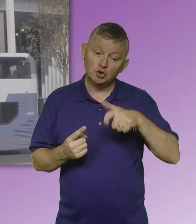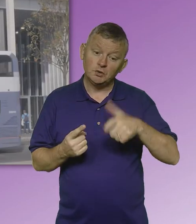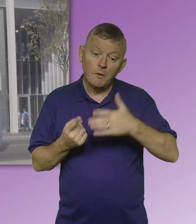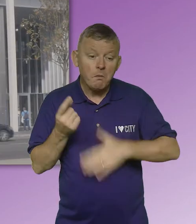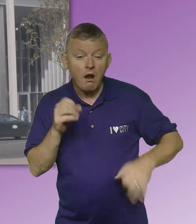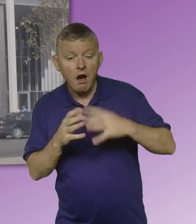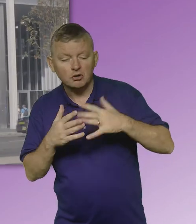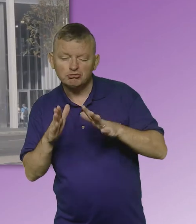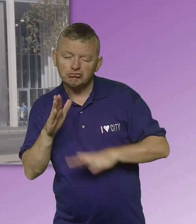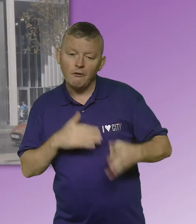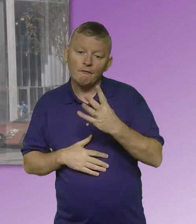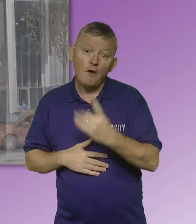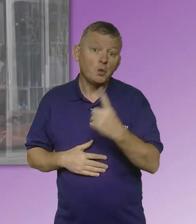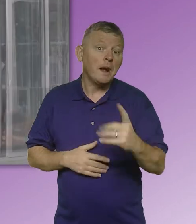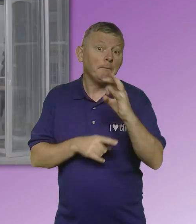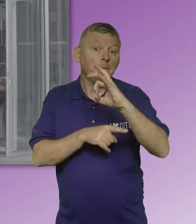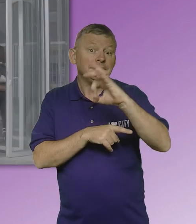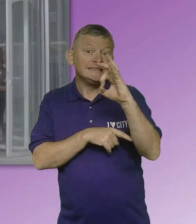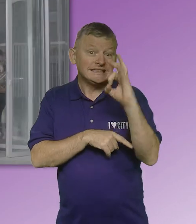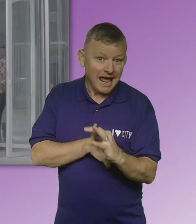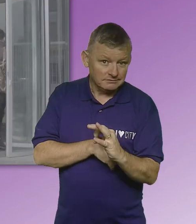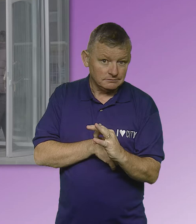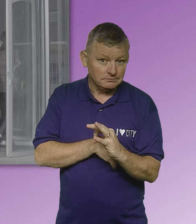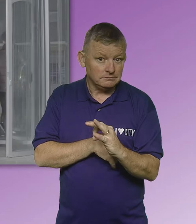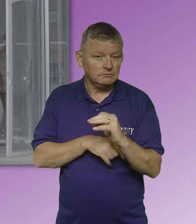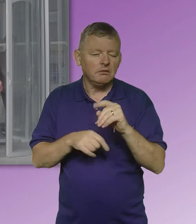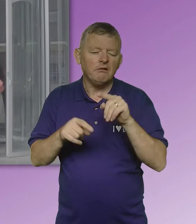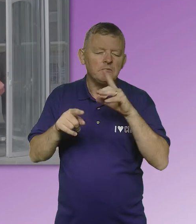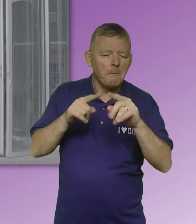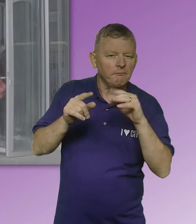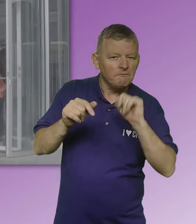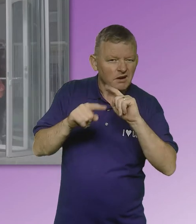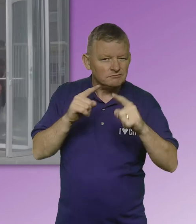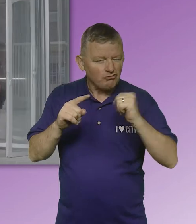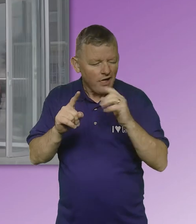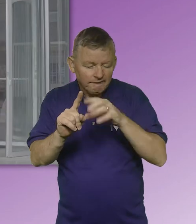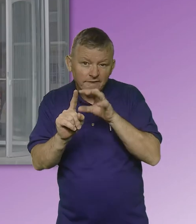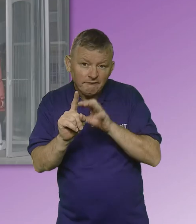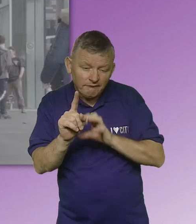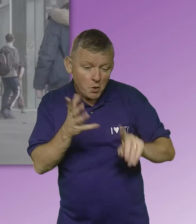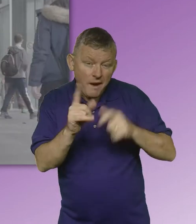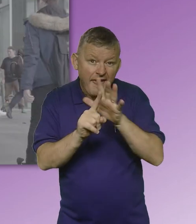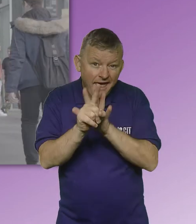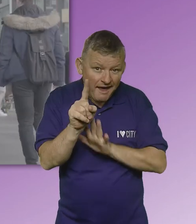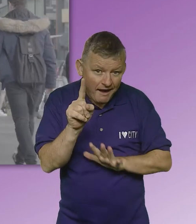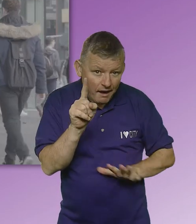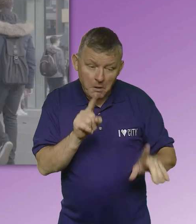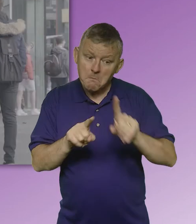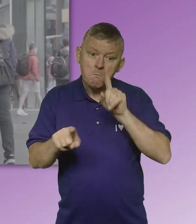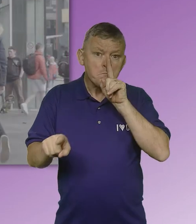Approximately 41% of our students are from Glasgow, with the remainder from other parts of Scotland, the UK and from